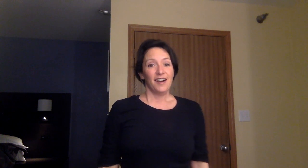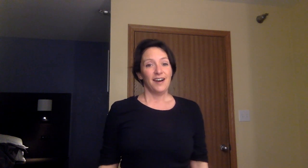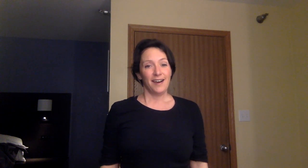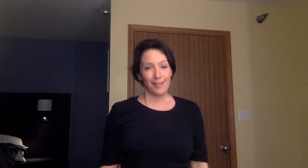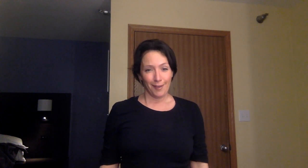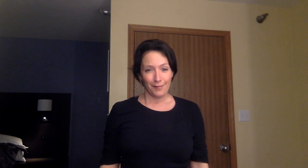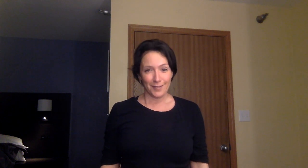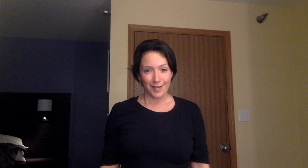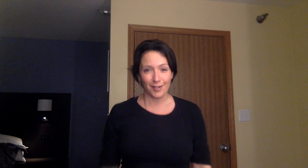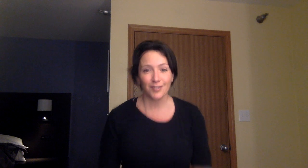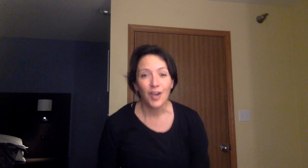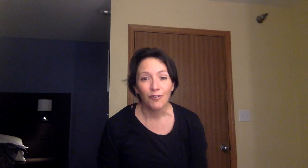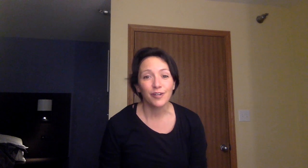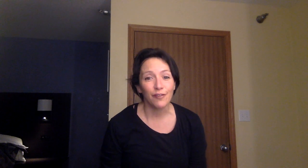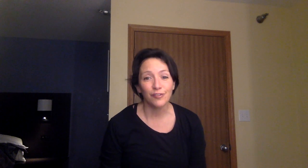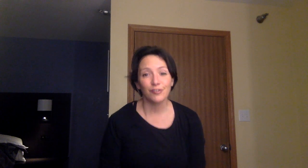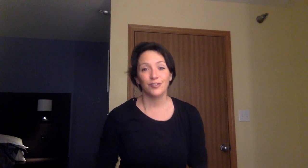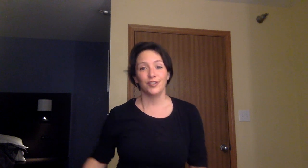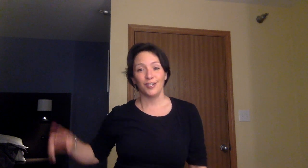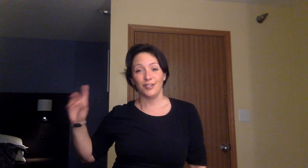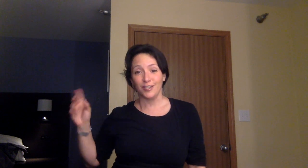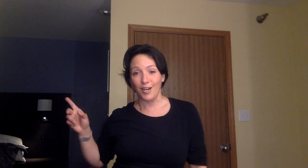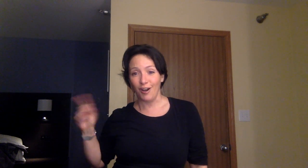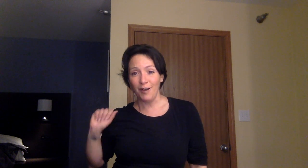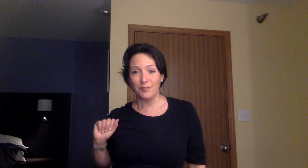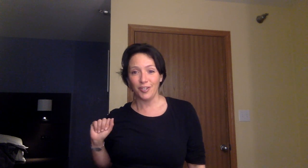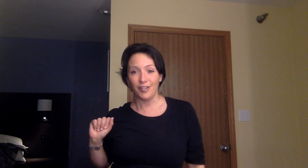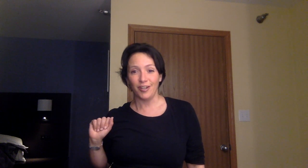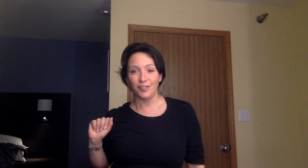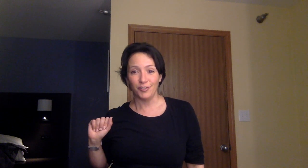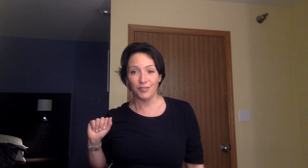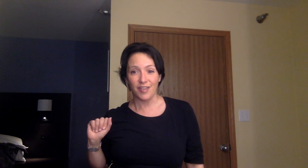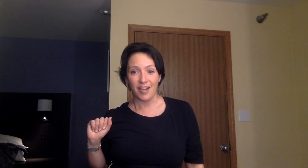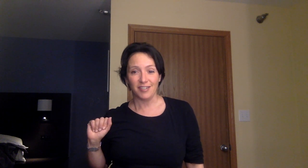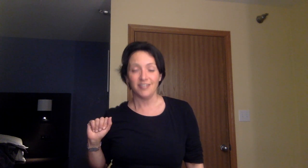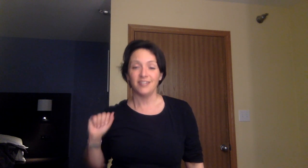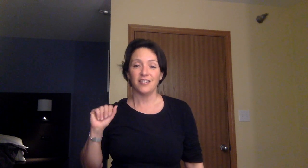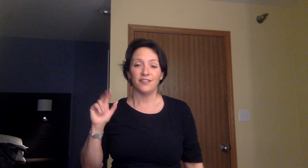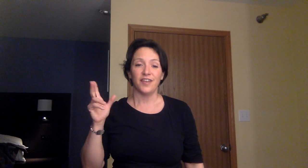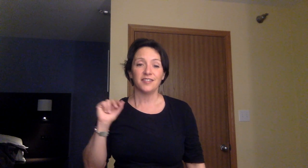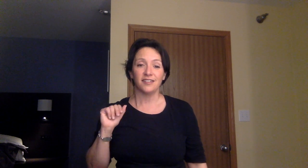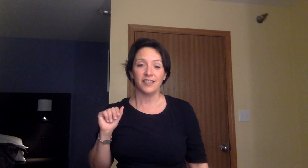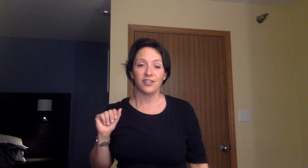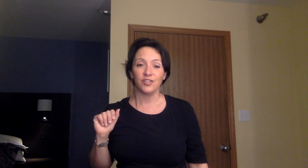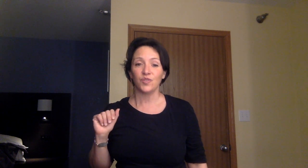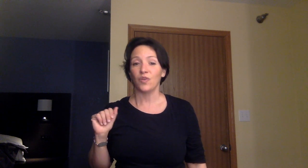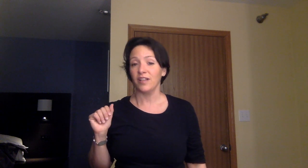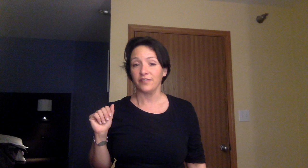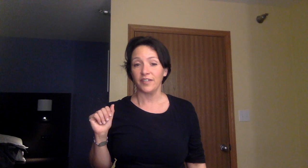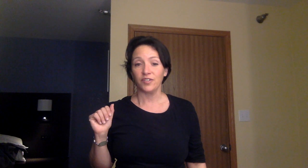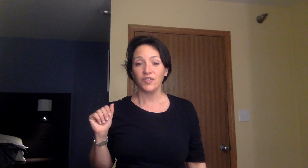I love stairs. Whenever there is a stair option, I choose that instead of escalators or elevators.